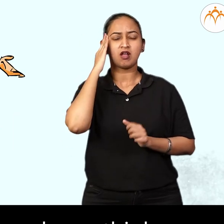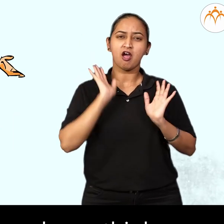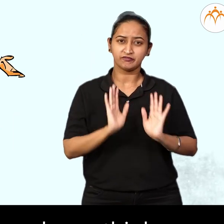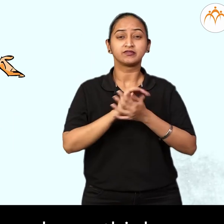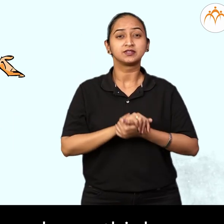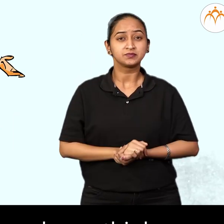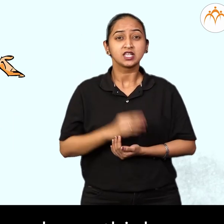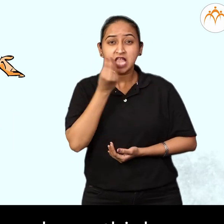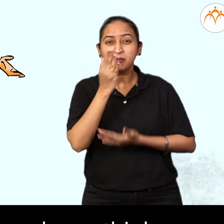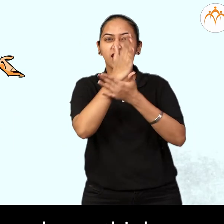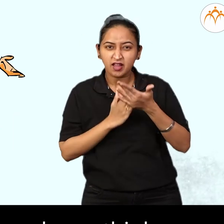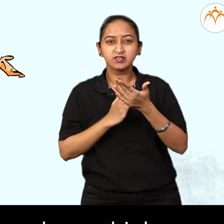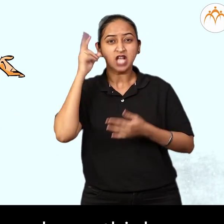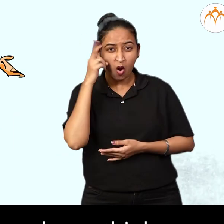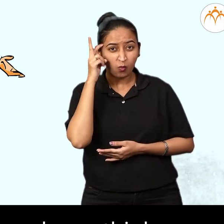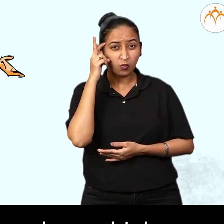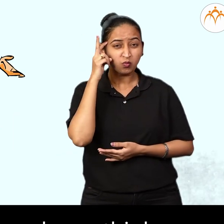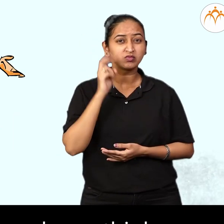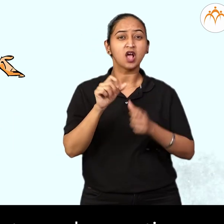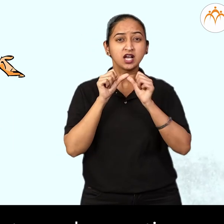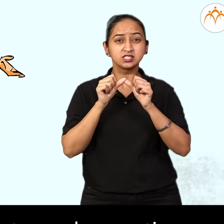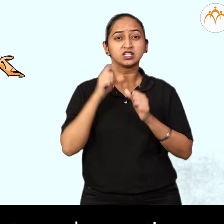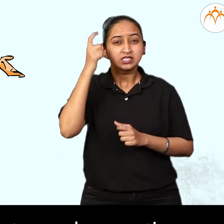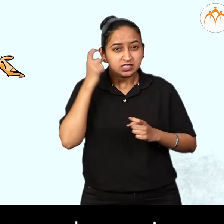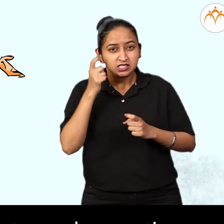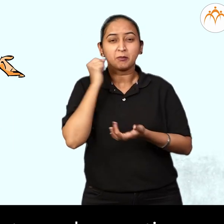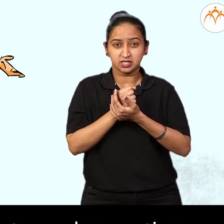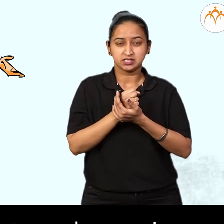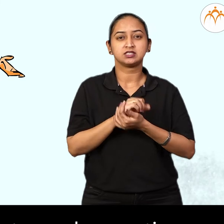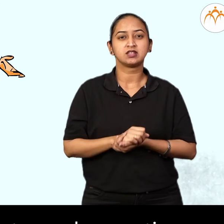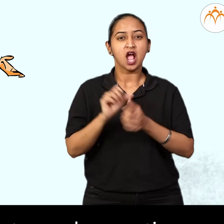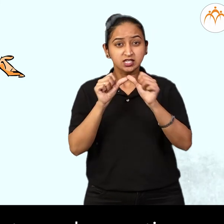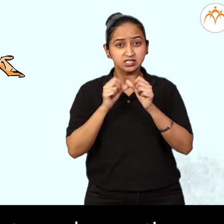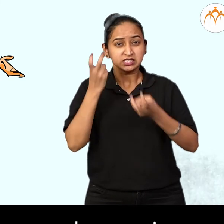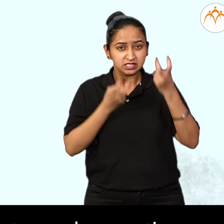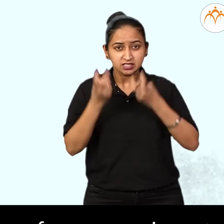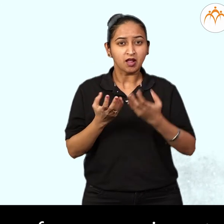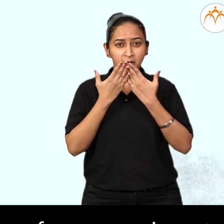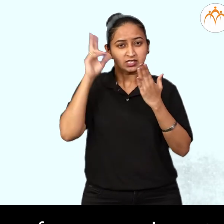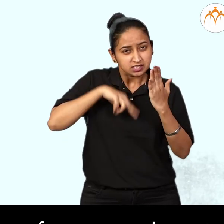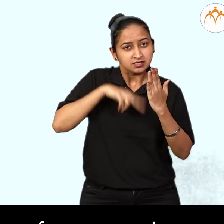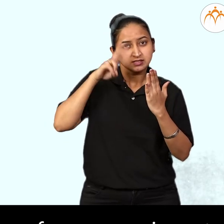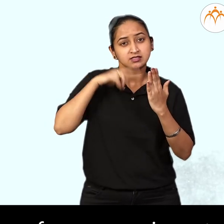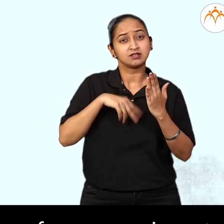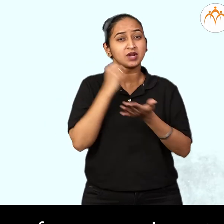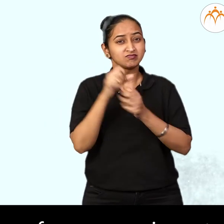Some questions make us think. To find the answers to such questions, we need to study and